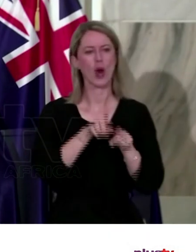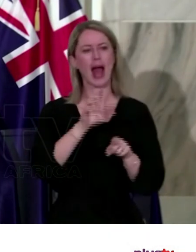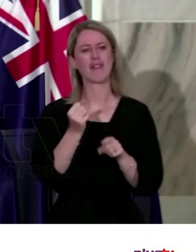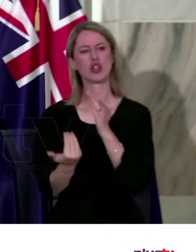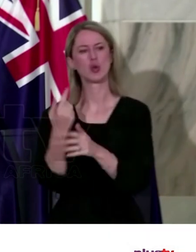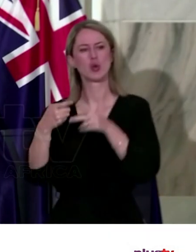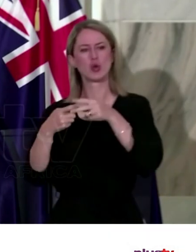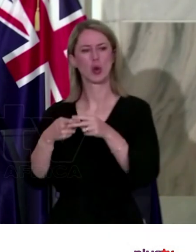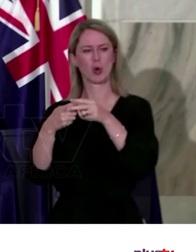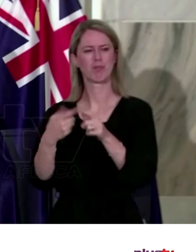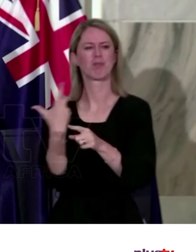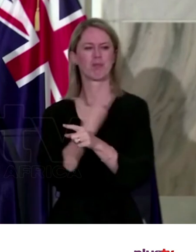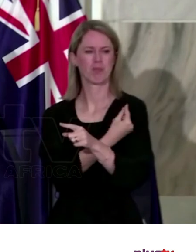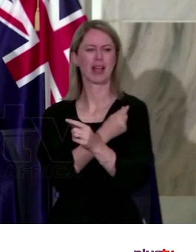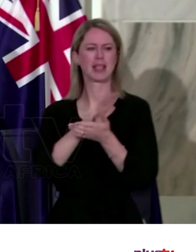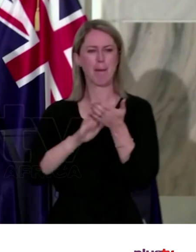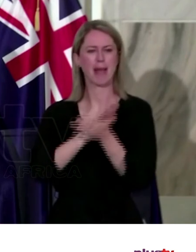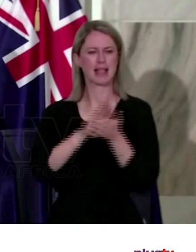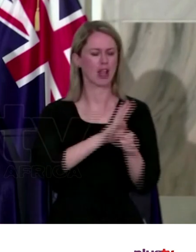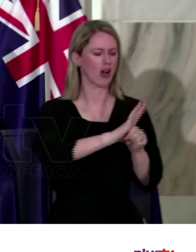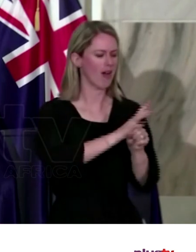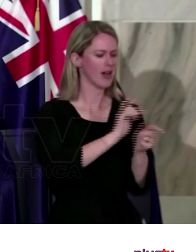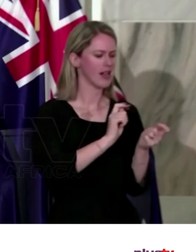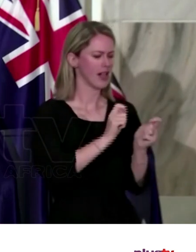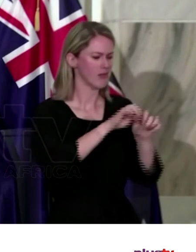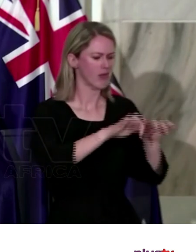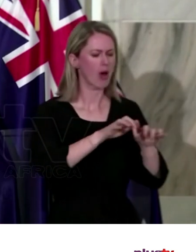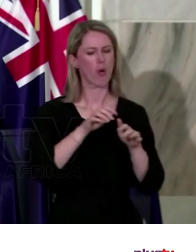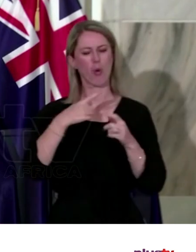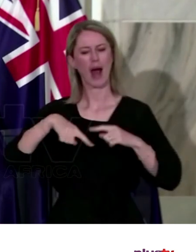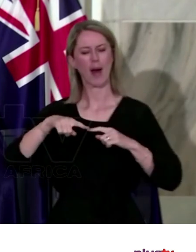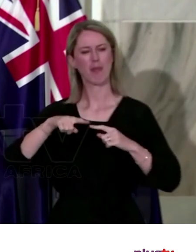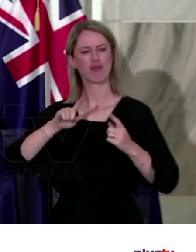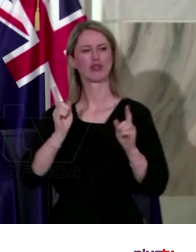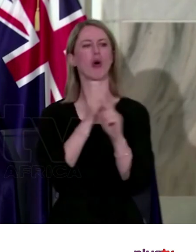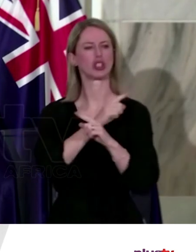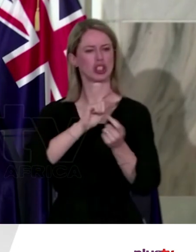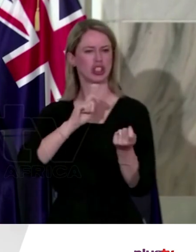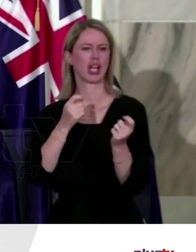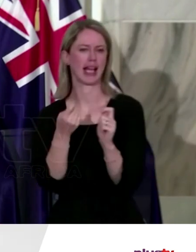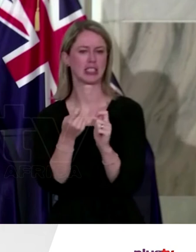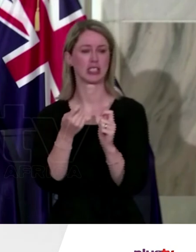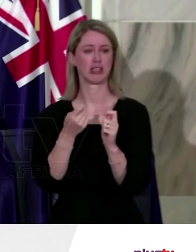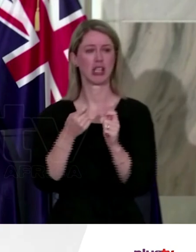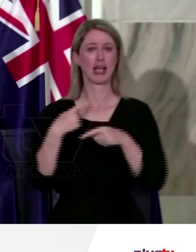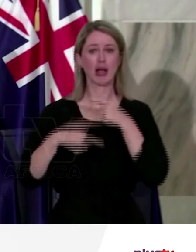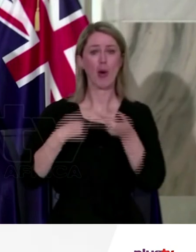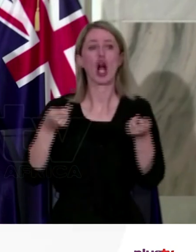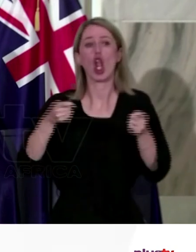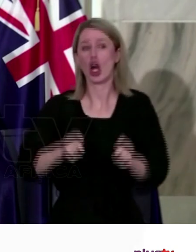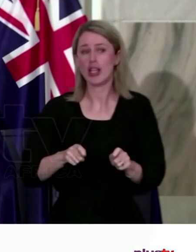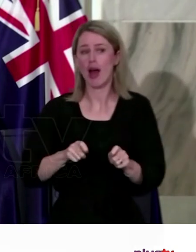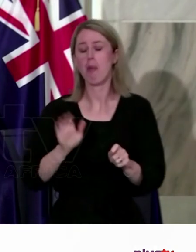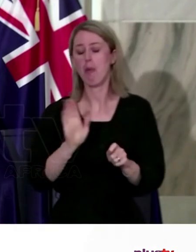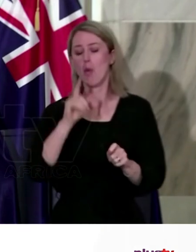new tool, one that means as COVID has changed, we could change too. And rather than being locked down, we could move